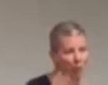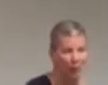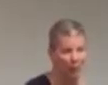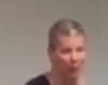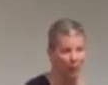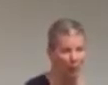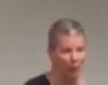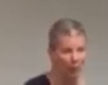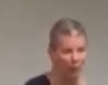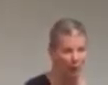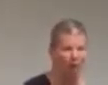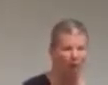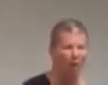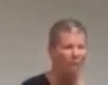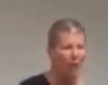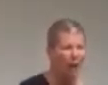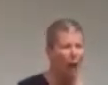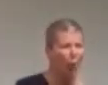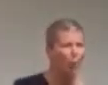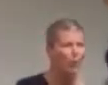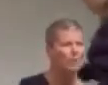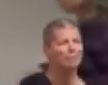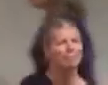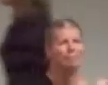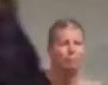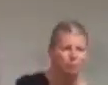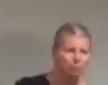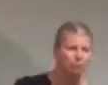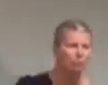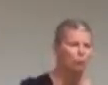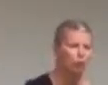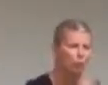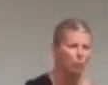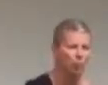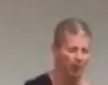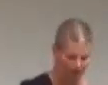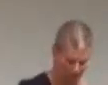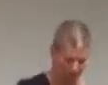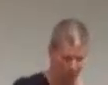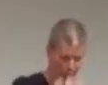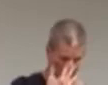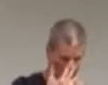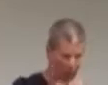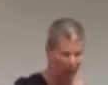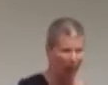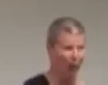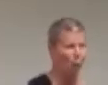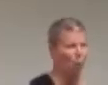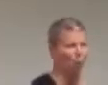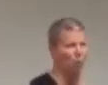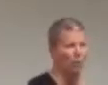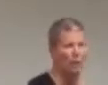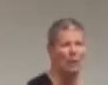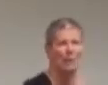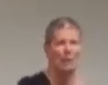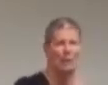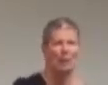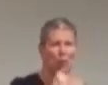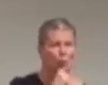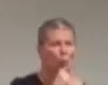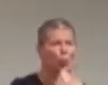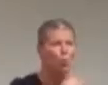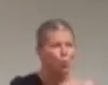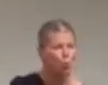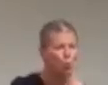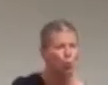the demographics that need to be breached. And I'm wondering how, as a white person, I can do that and engage people of color without, you know,